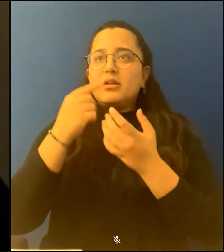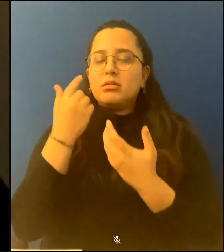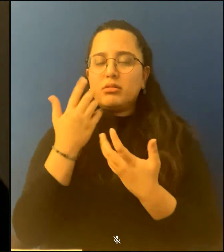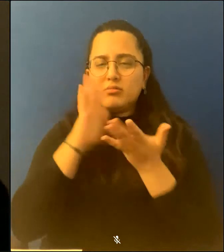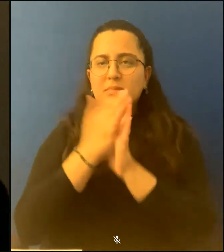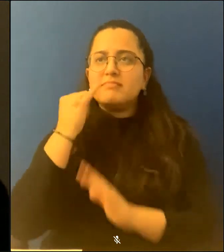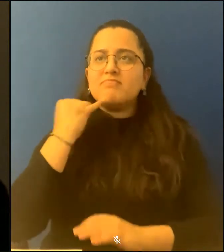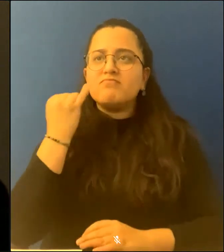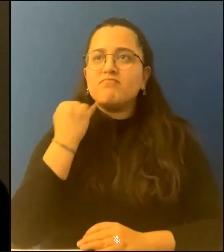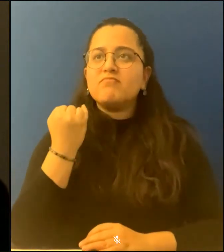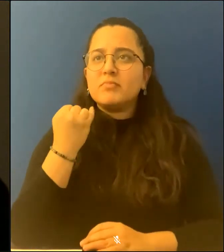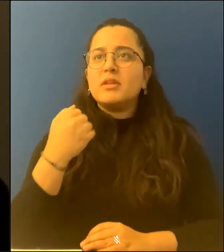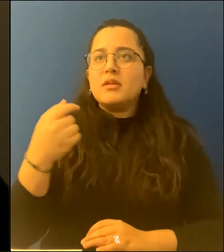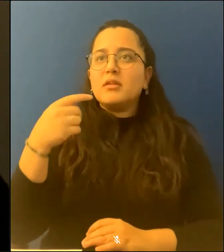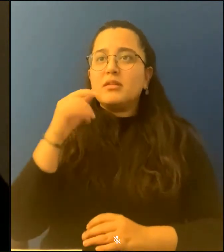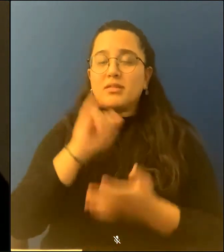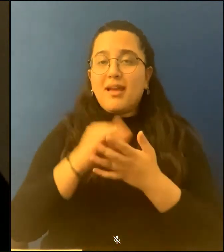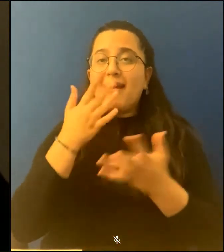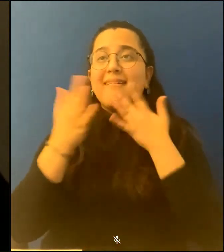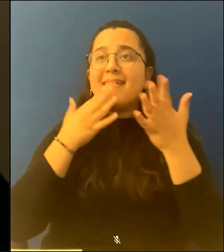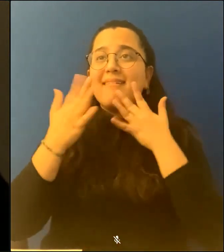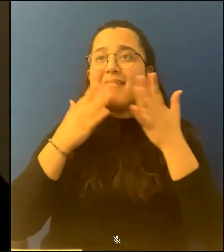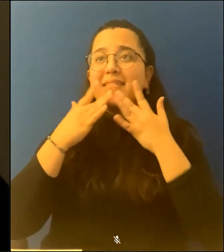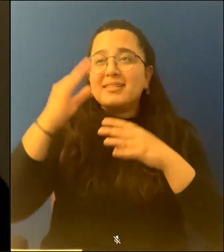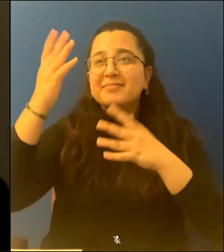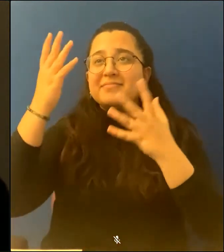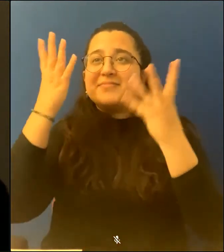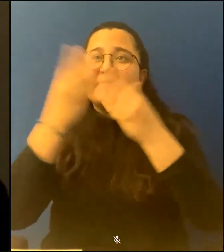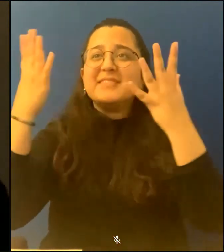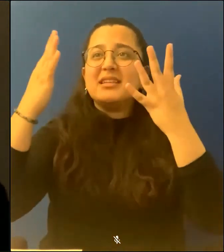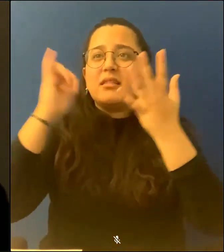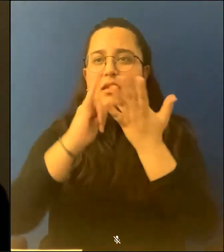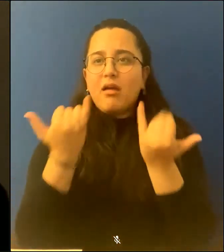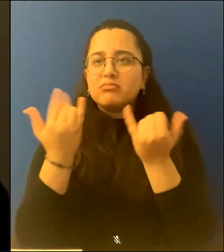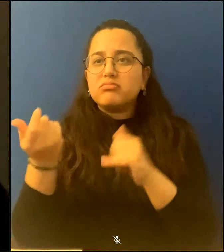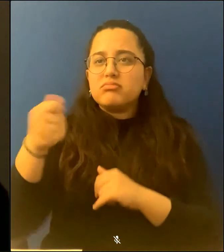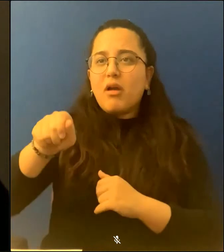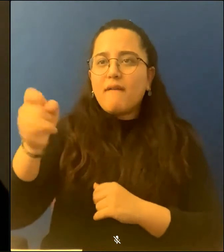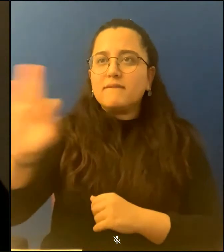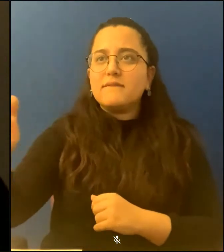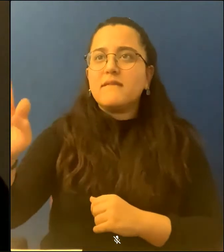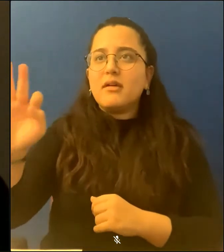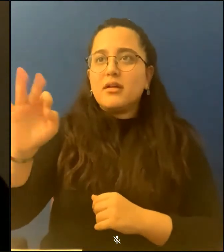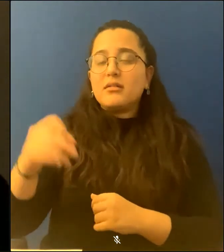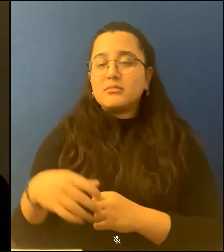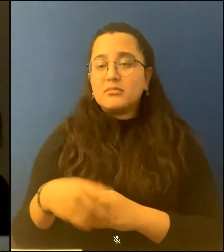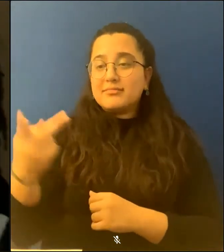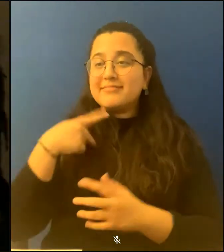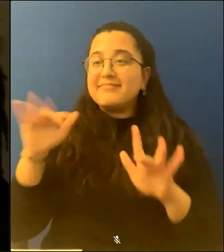our charade. What need I could fill to transubstantiate, to unravel.